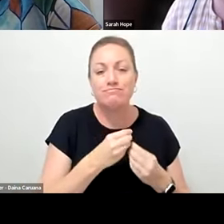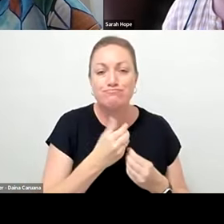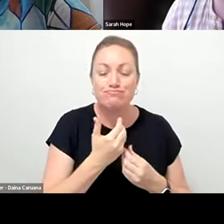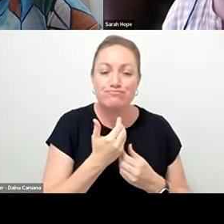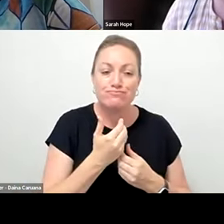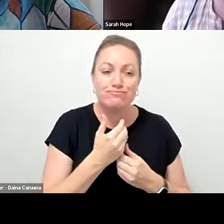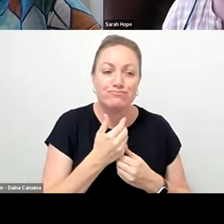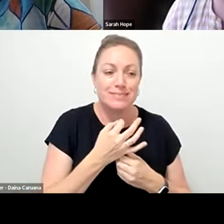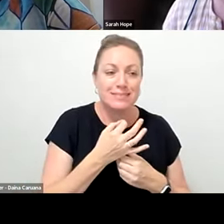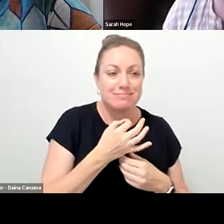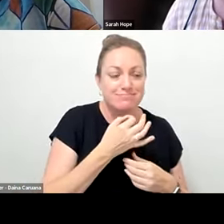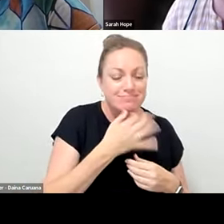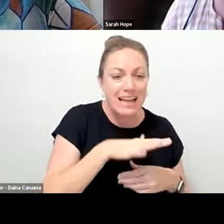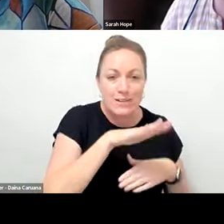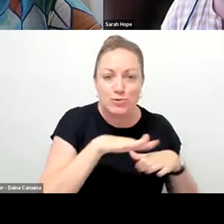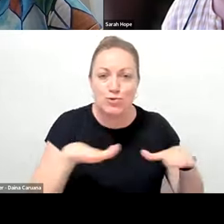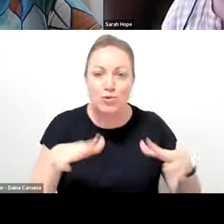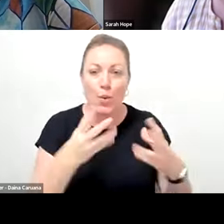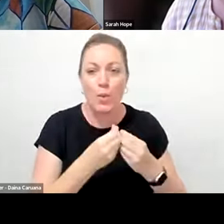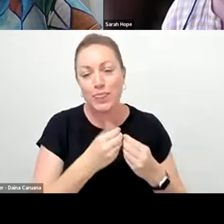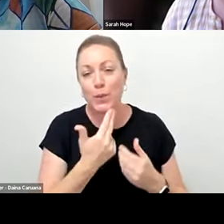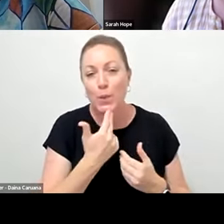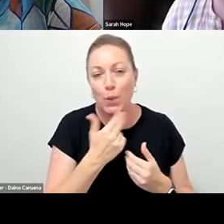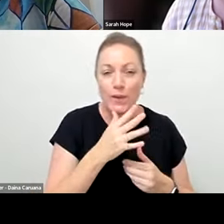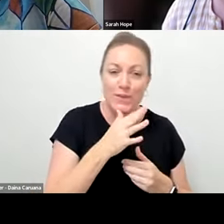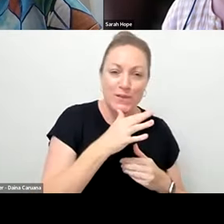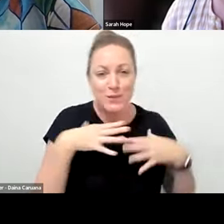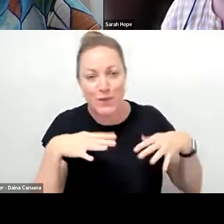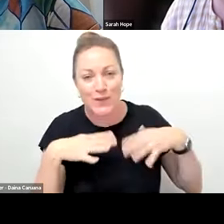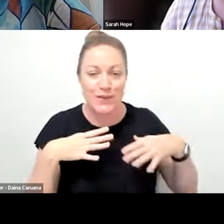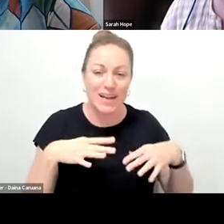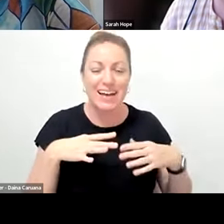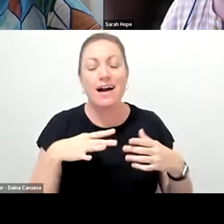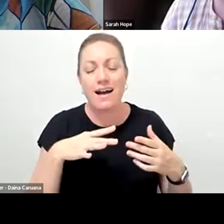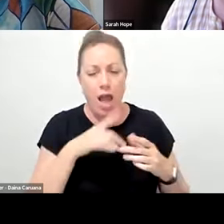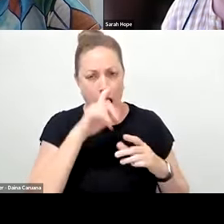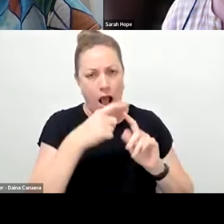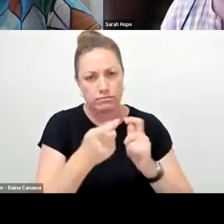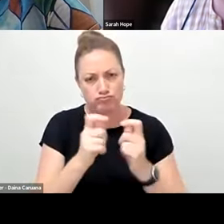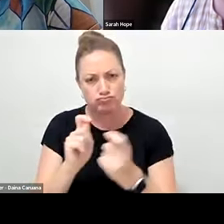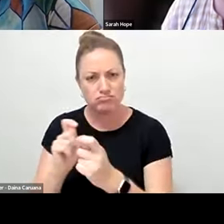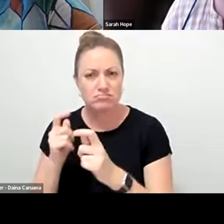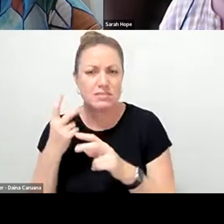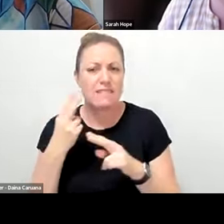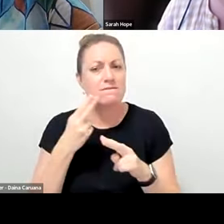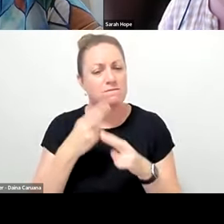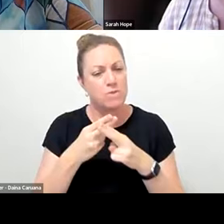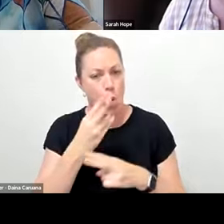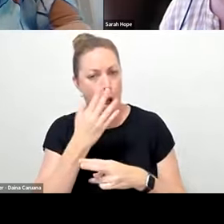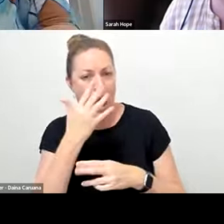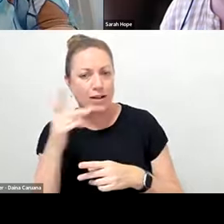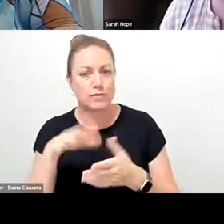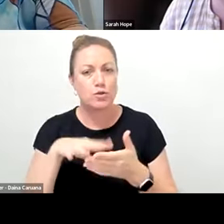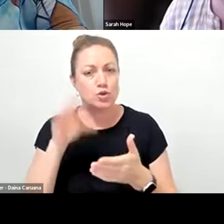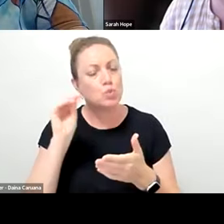come on through school. And, yeah, there's ways for it to be, it's very adaptable. And you can see, you can